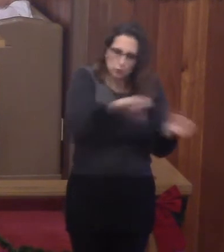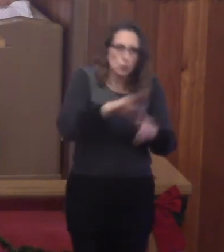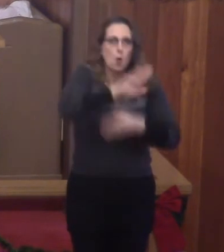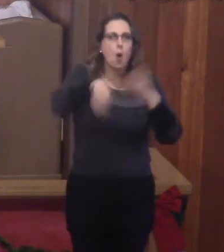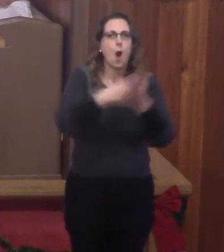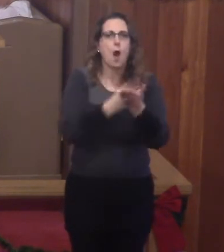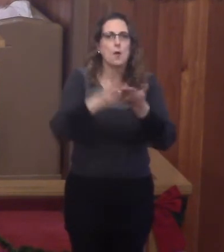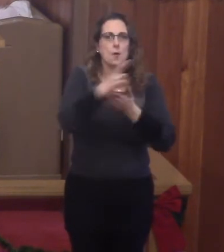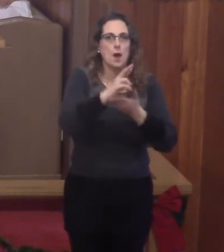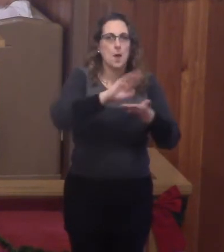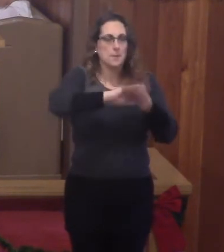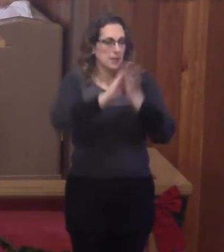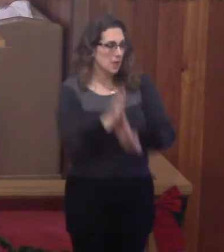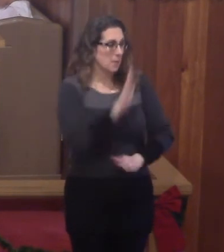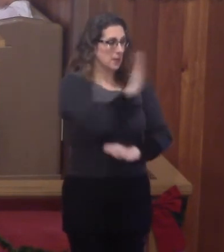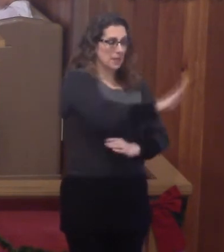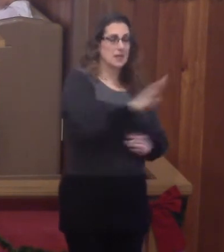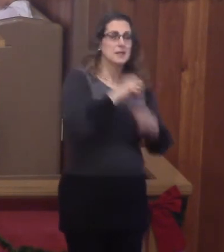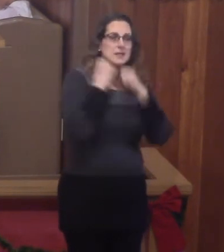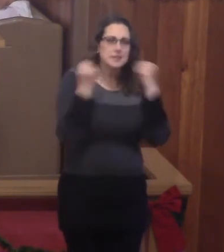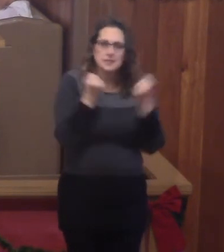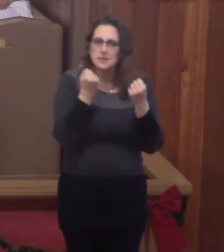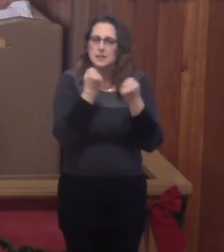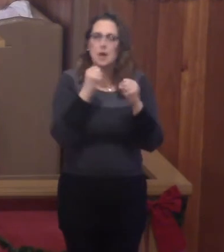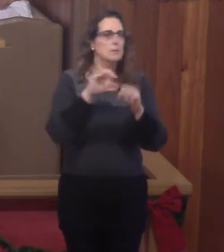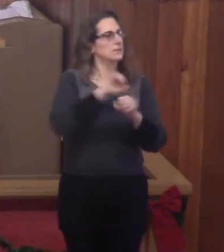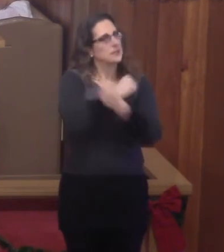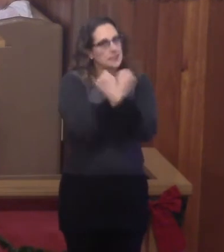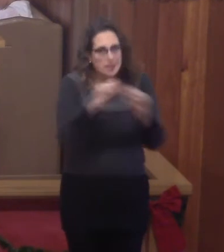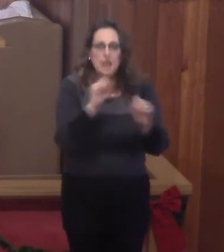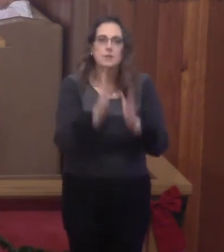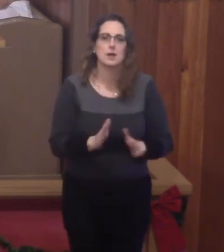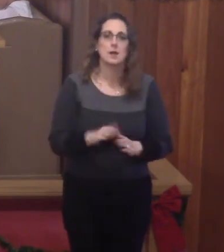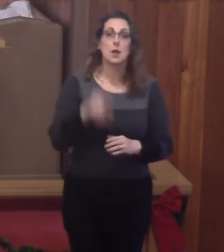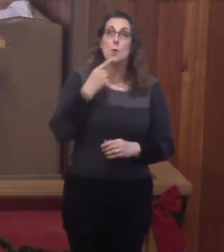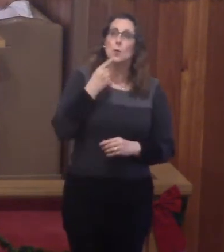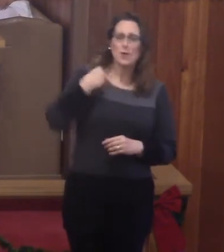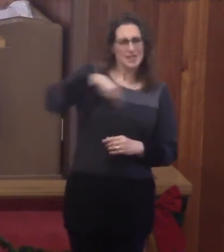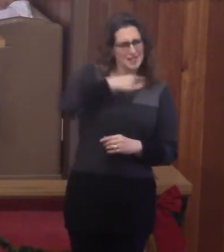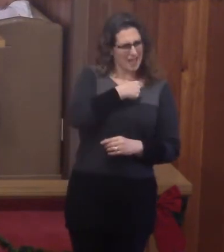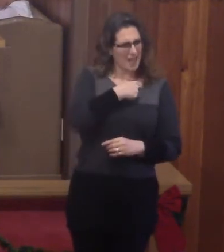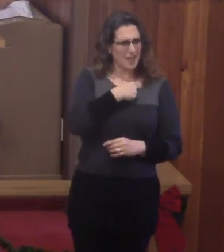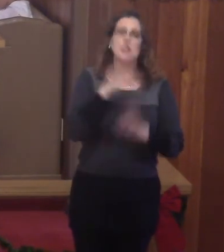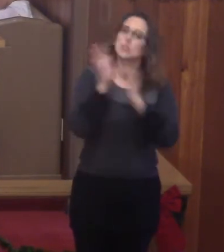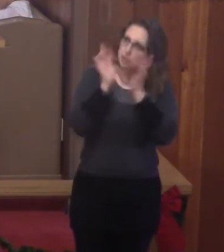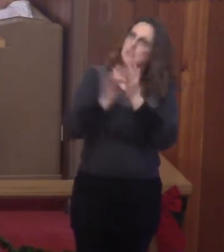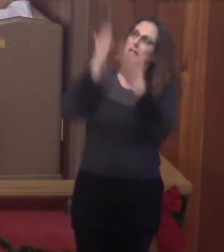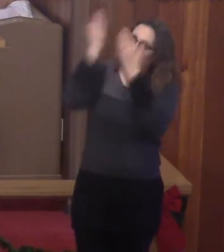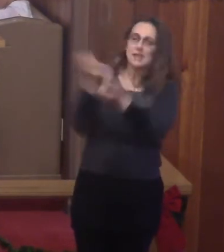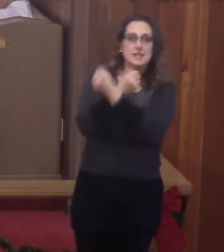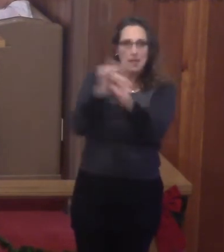Savior. I mean, think of that. We say Jesus is the Savior of the world, yes, but he's John.